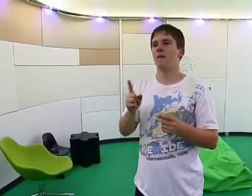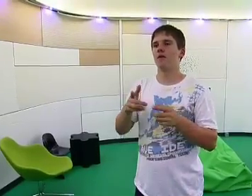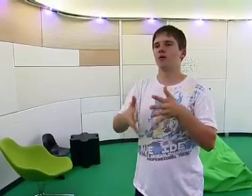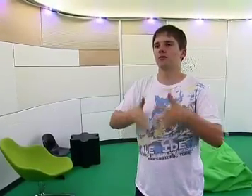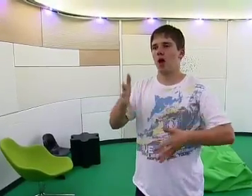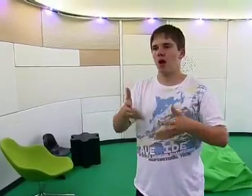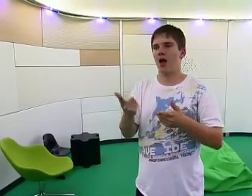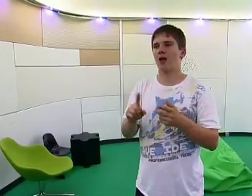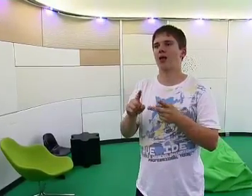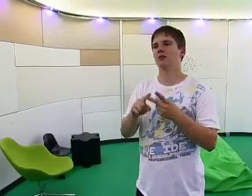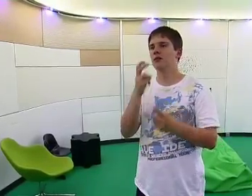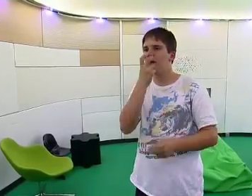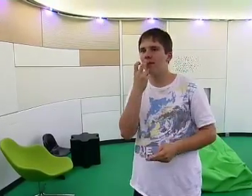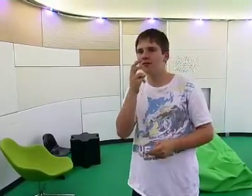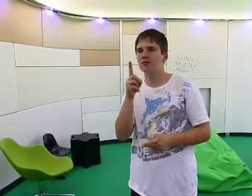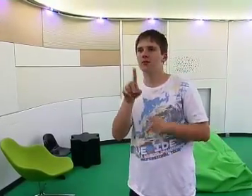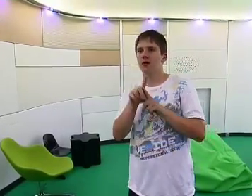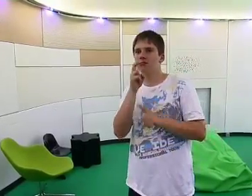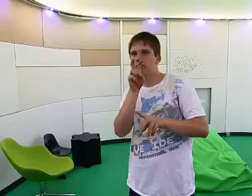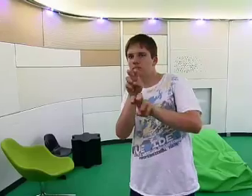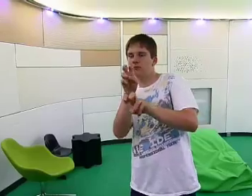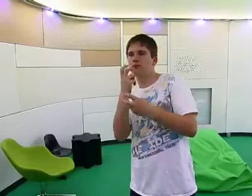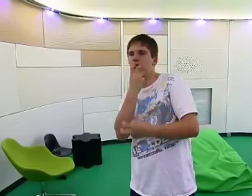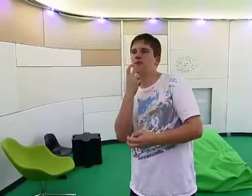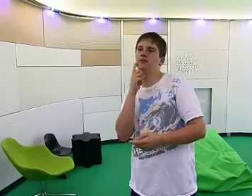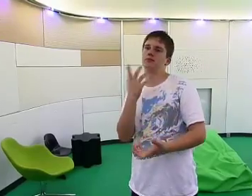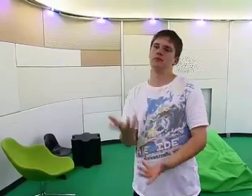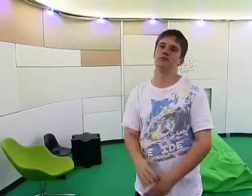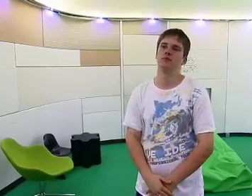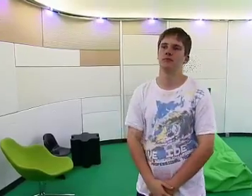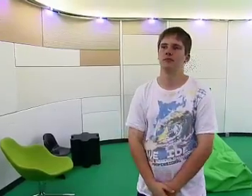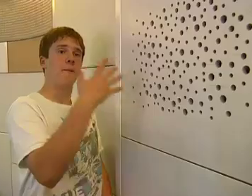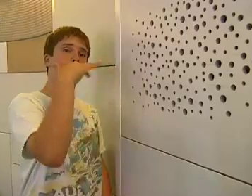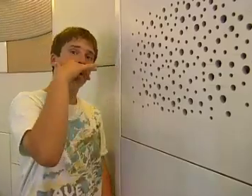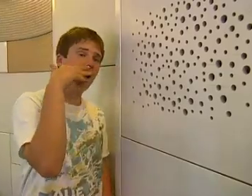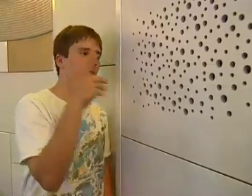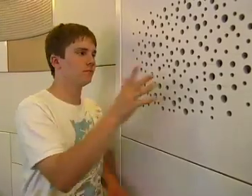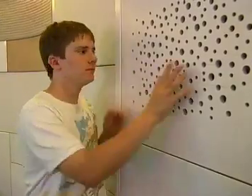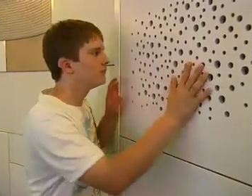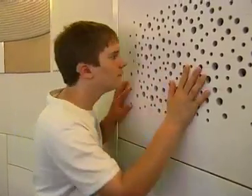We wanted to be able to see clearly for signing, for lip reading. This smells.